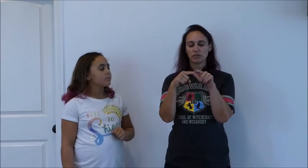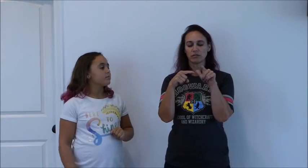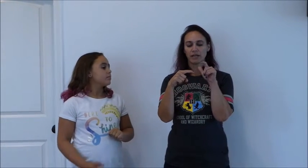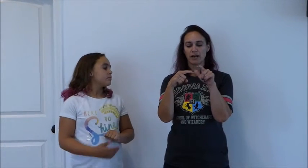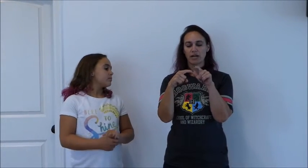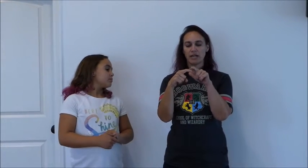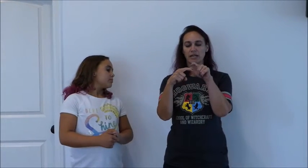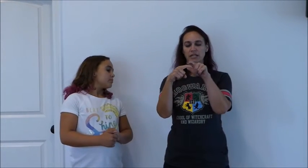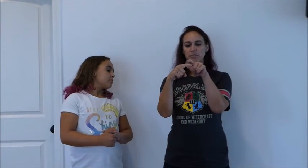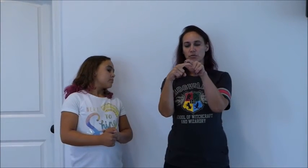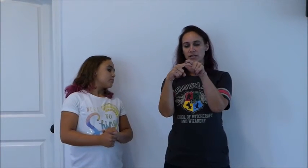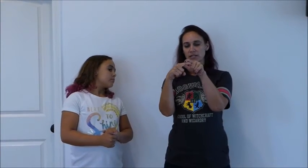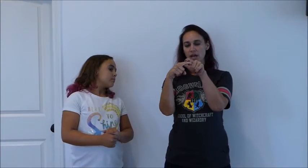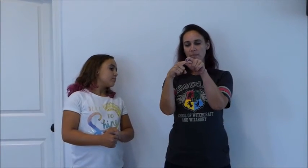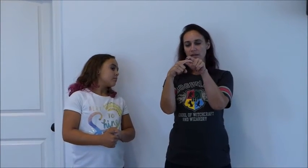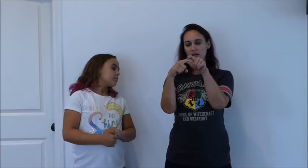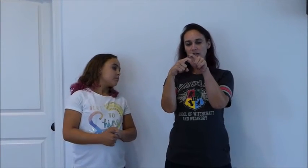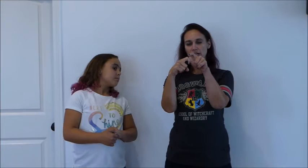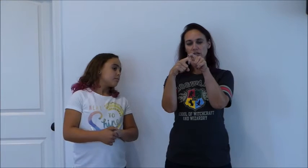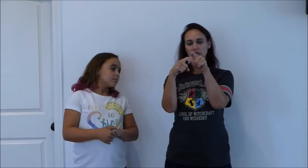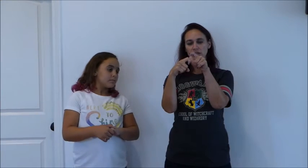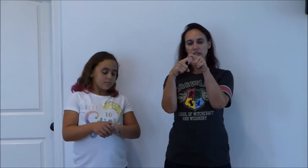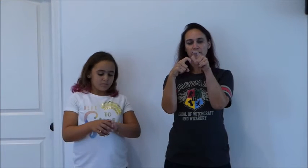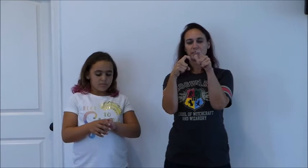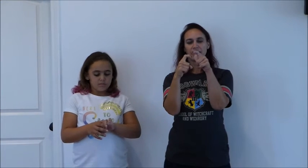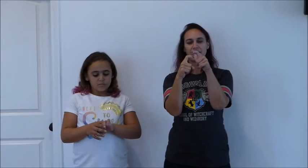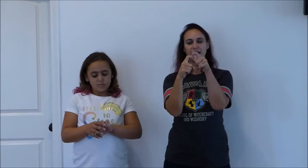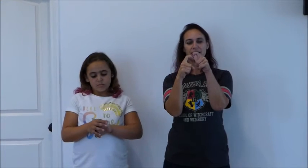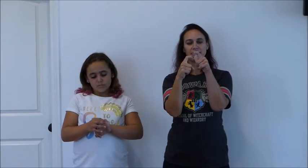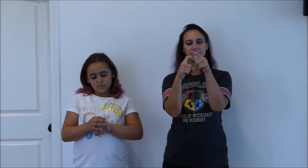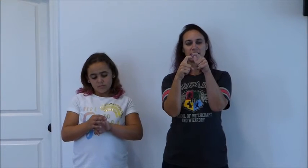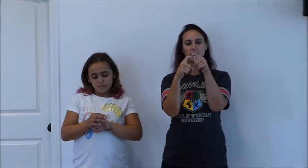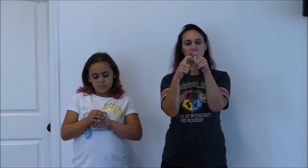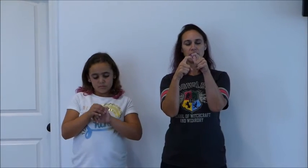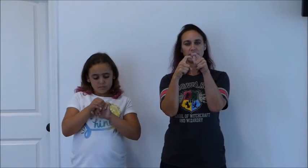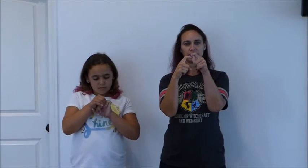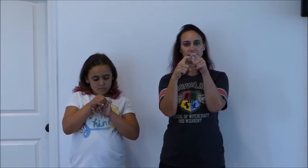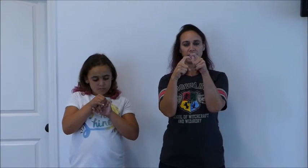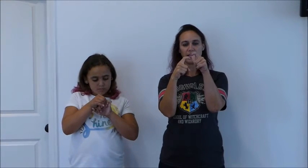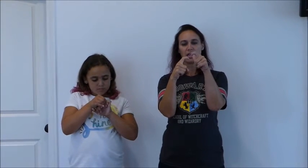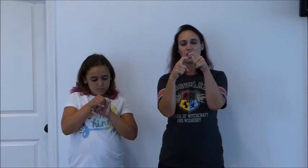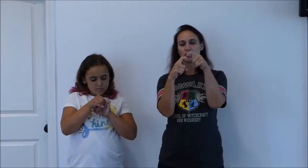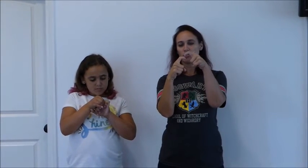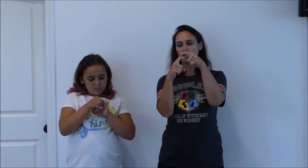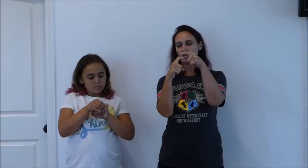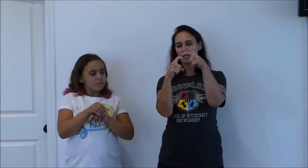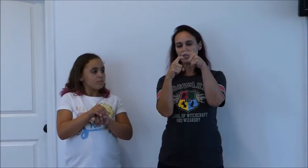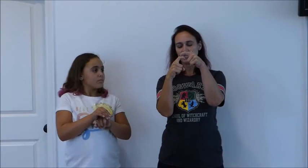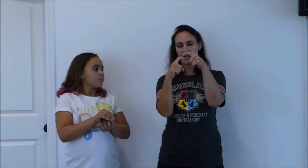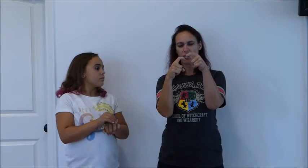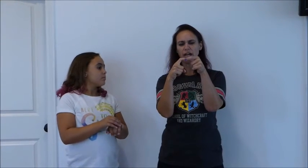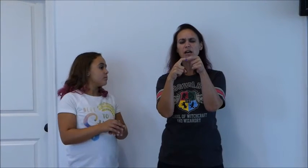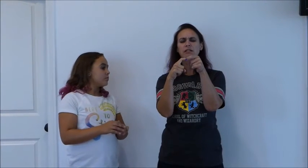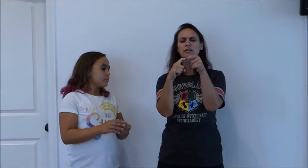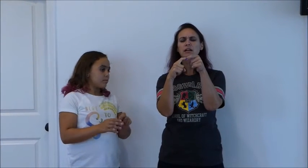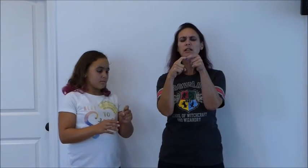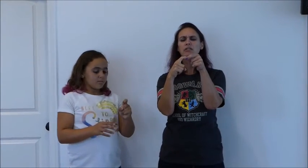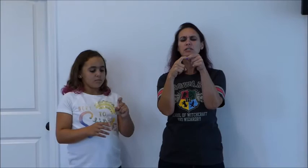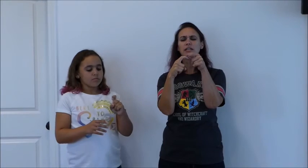area is between the top knuckle here and this next knuckle here okay so look in this area look closely